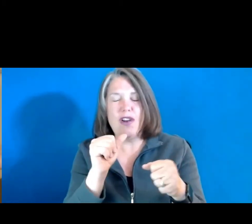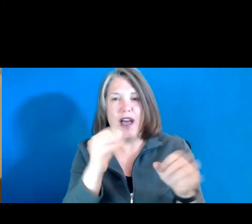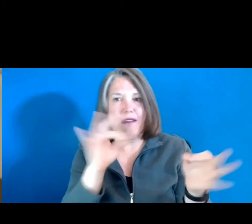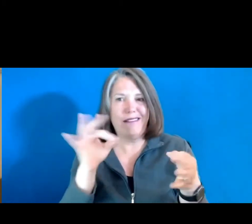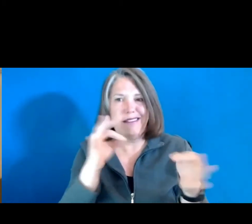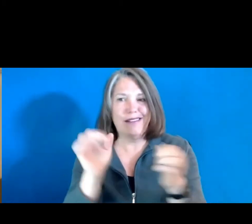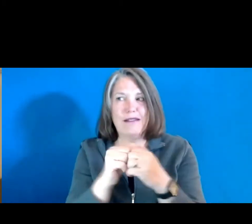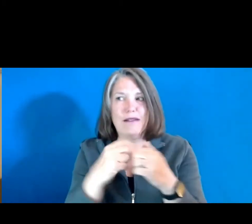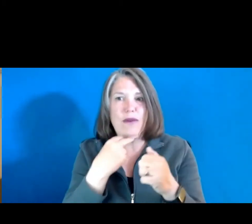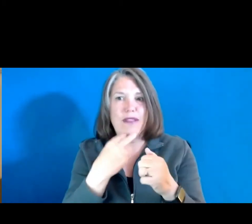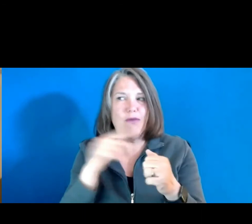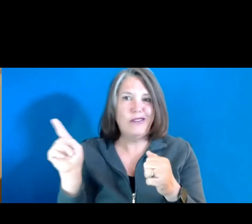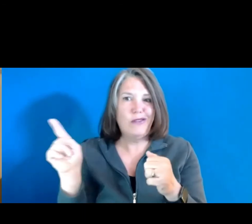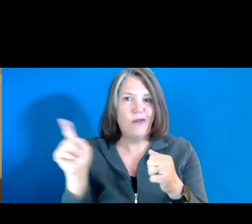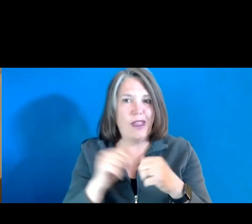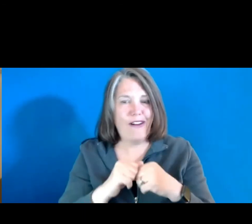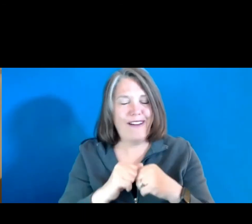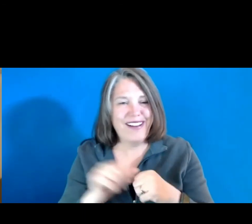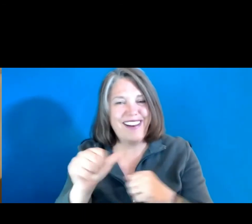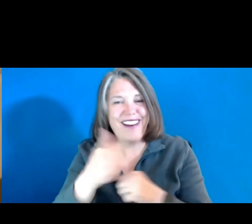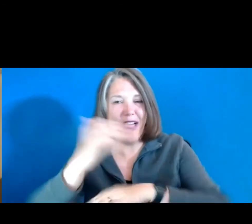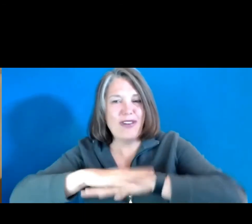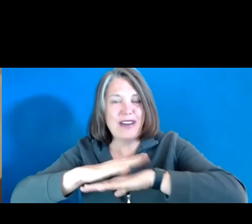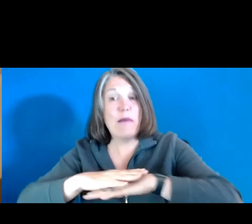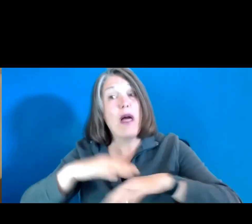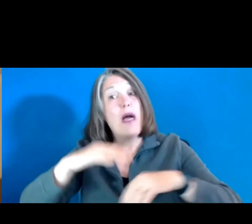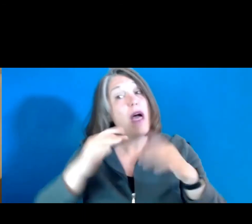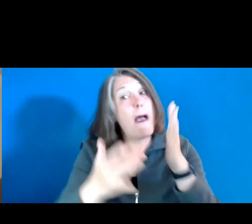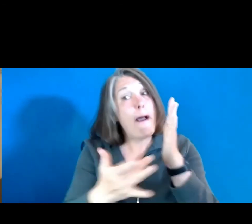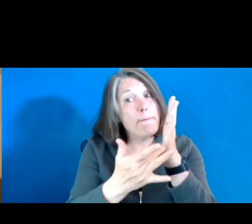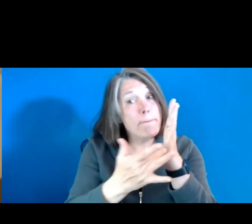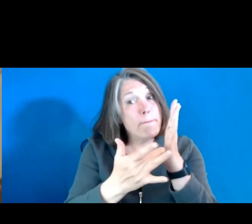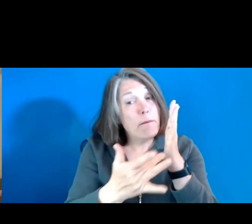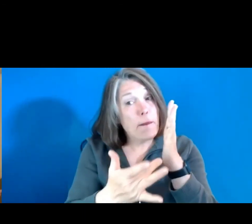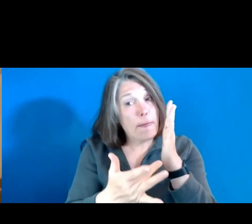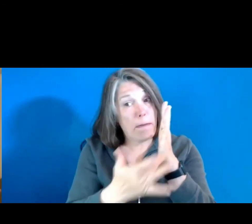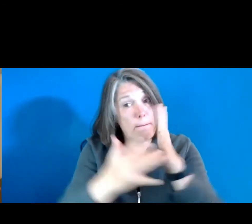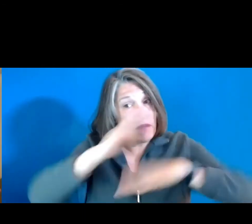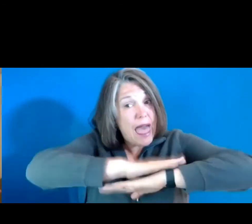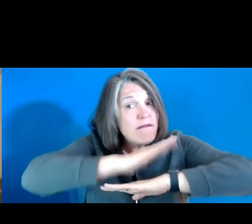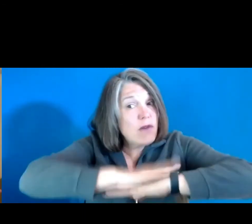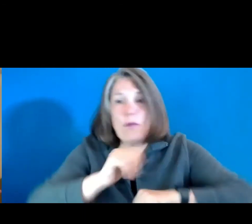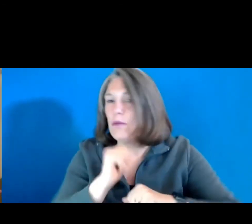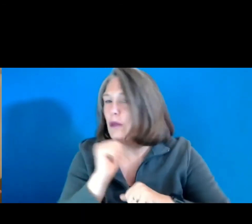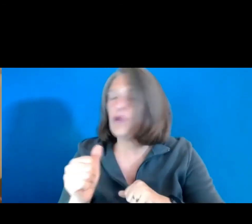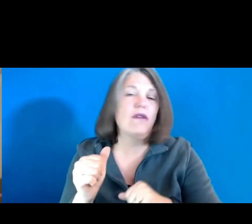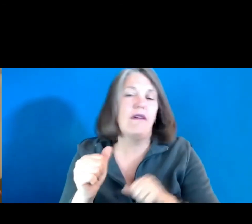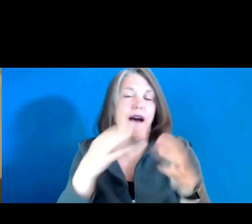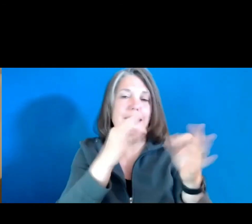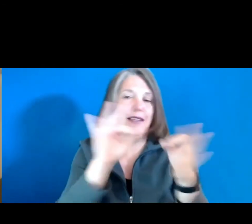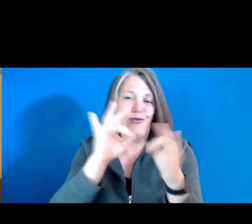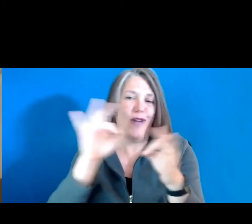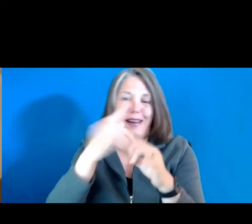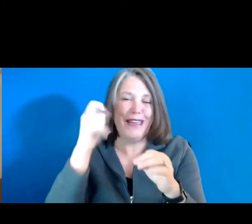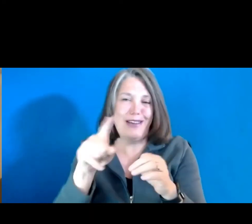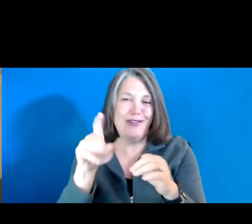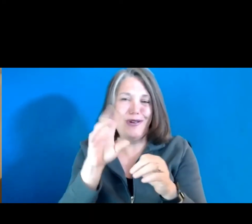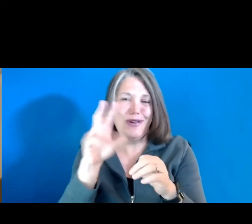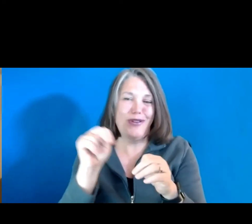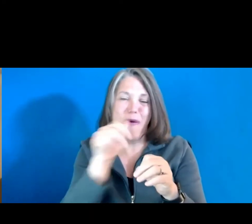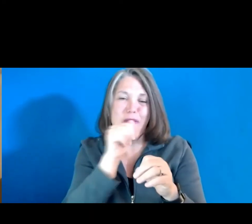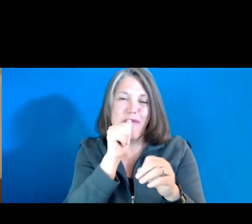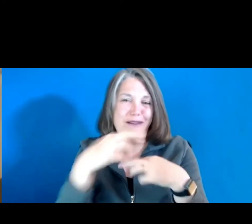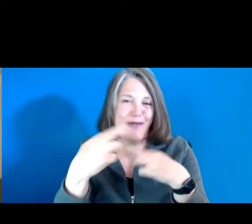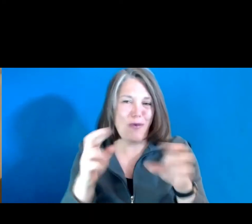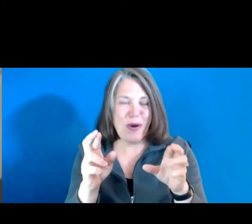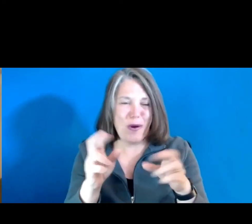voices at another table. In the platform, you will not be distracted because you will be in your own private room.